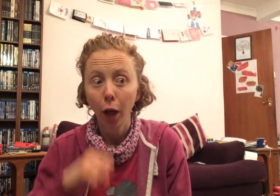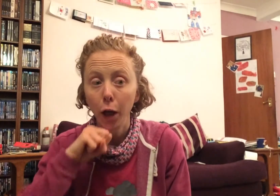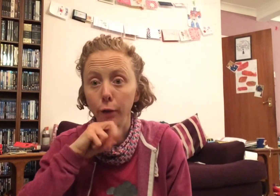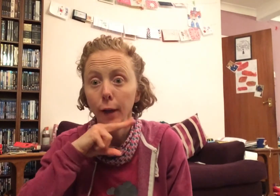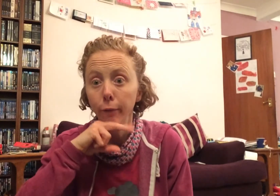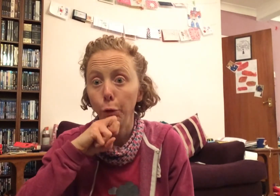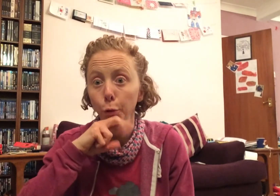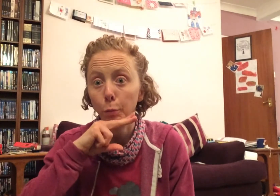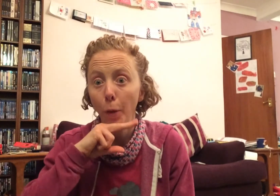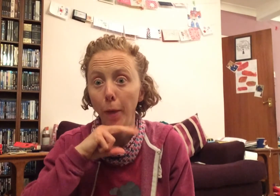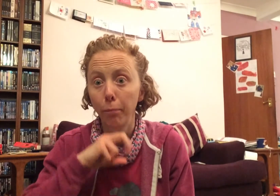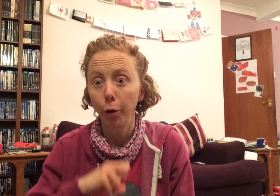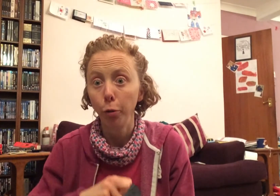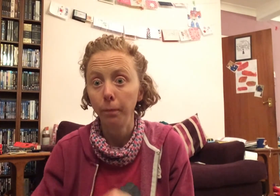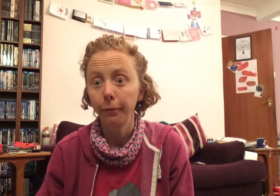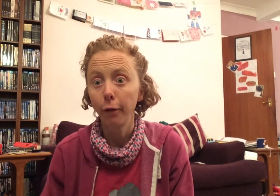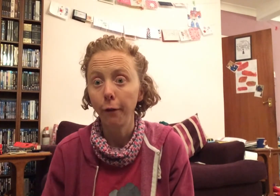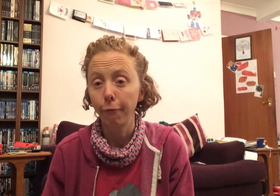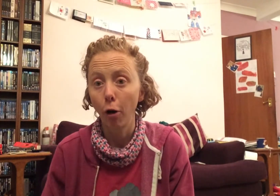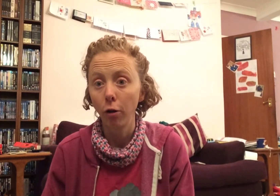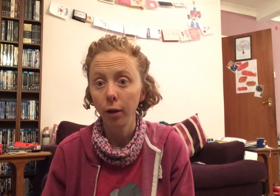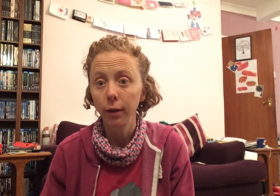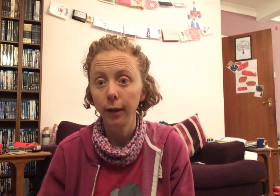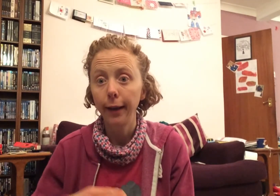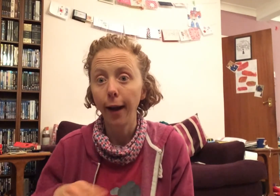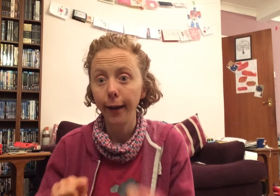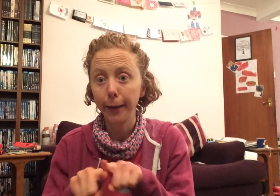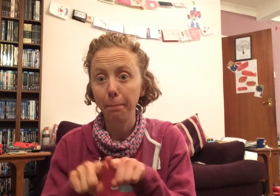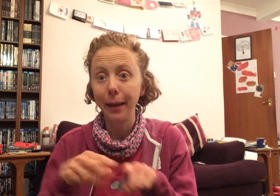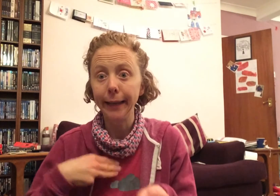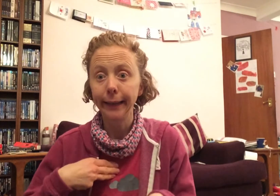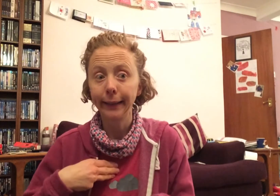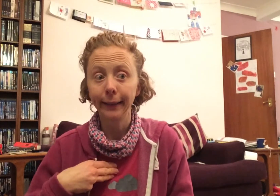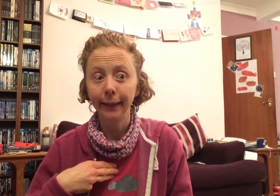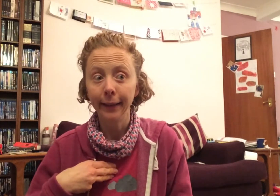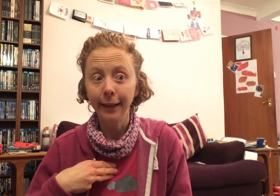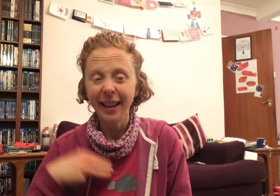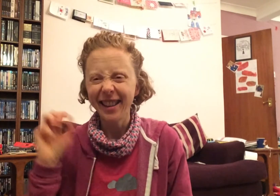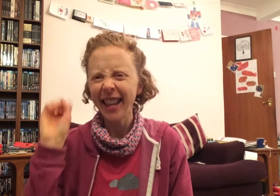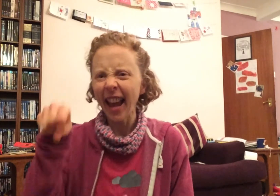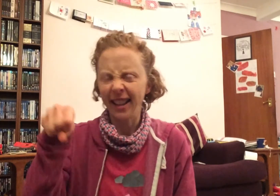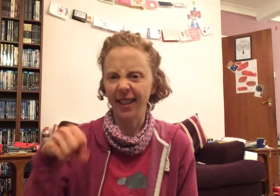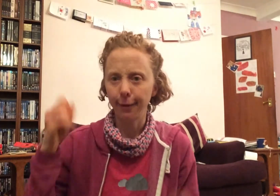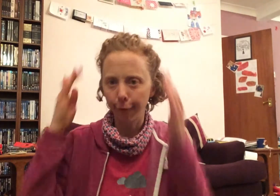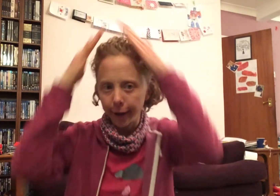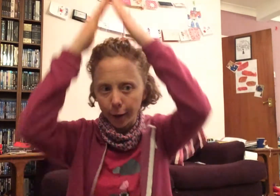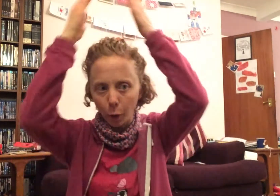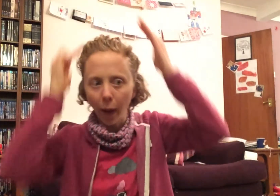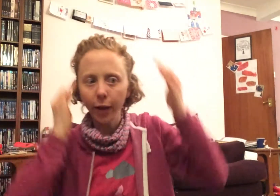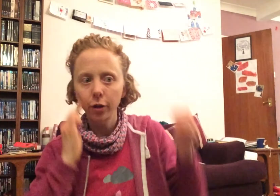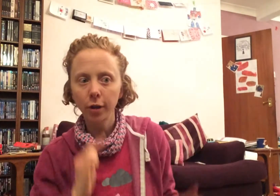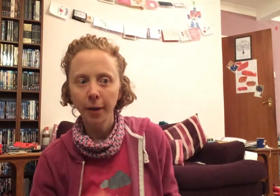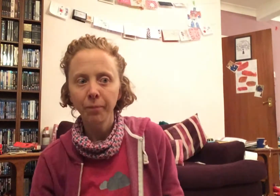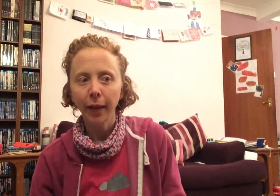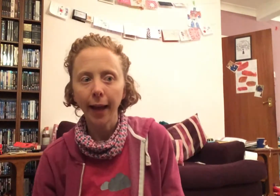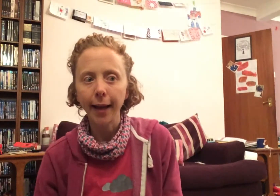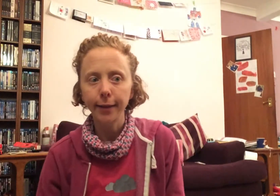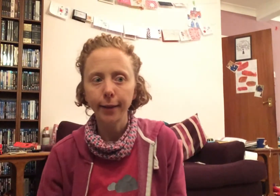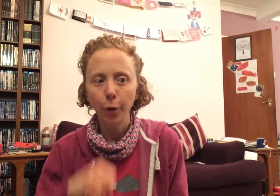Is there room on the broom for a frog like me? Yes, cried the witch, as so